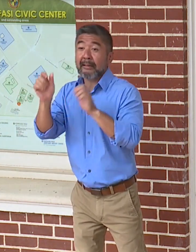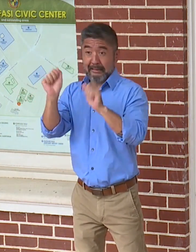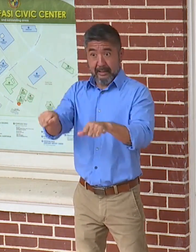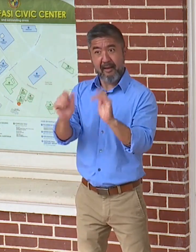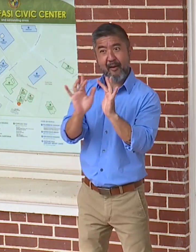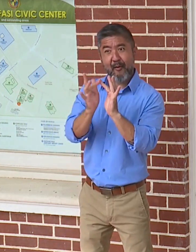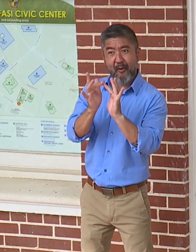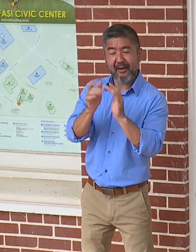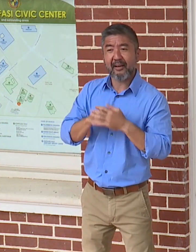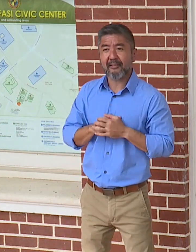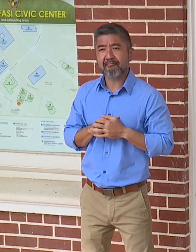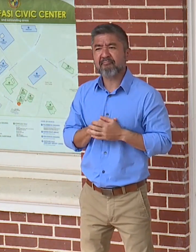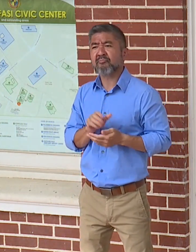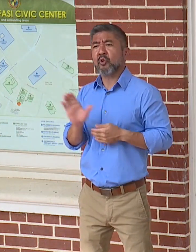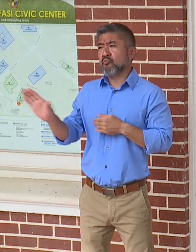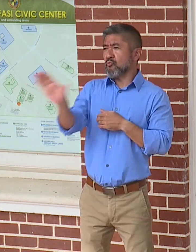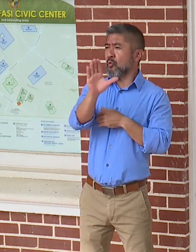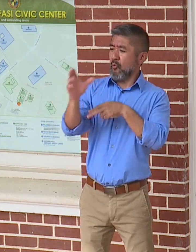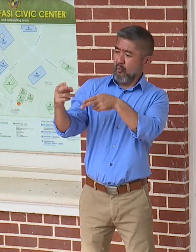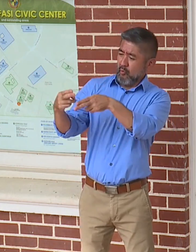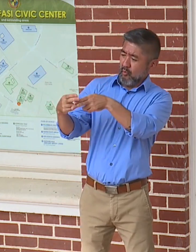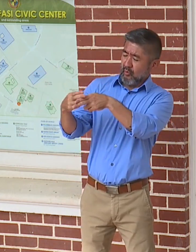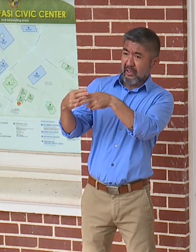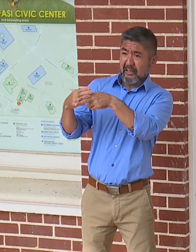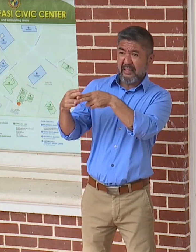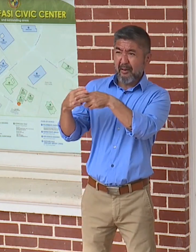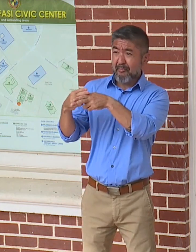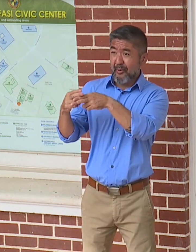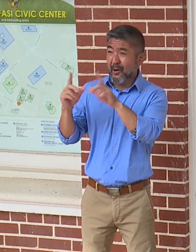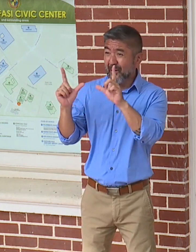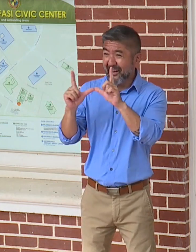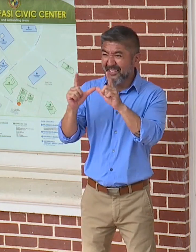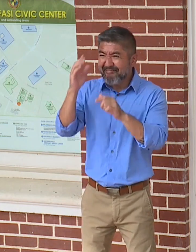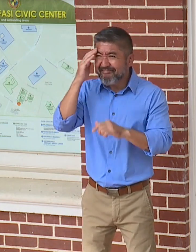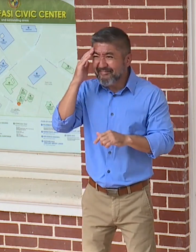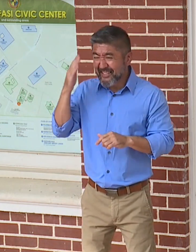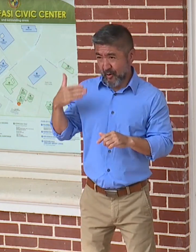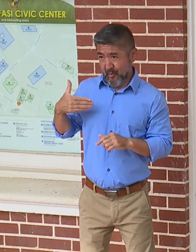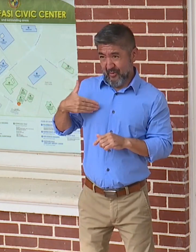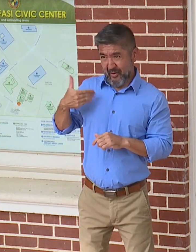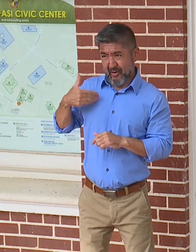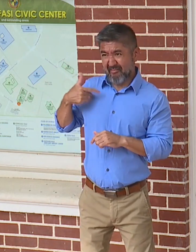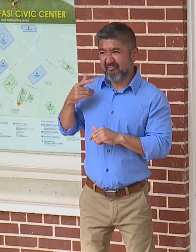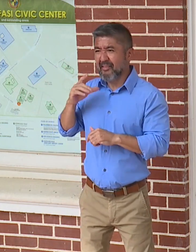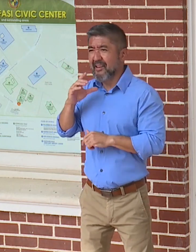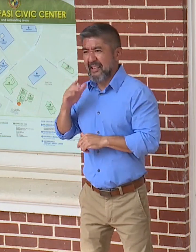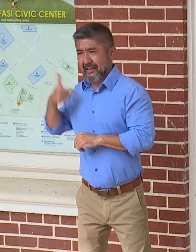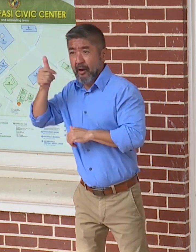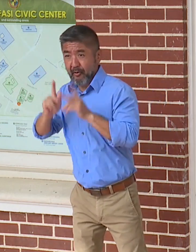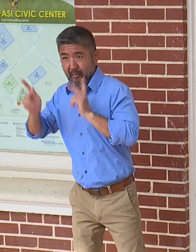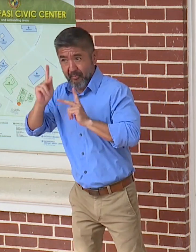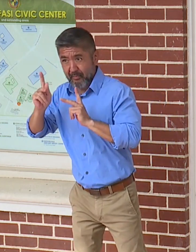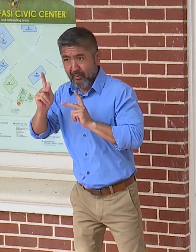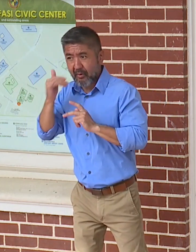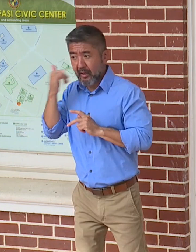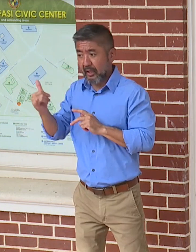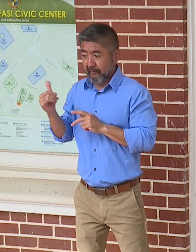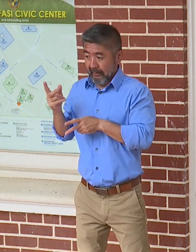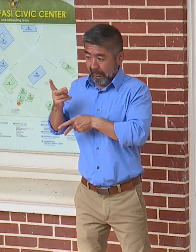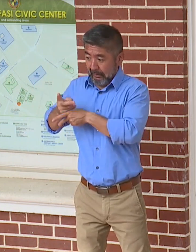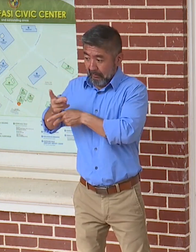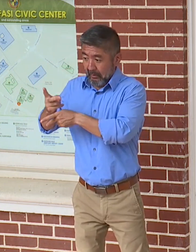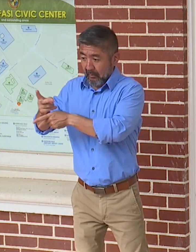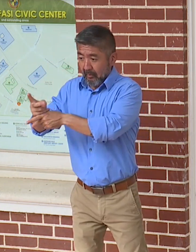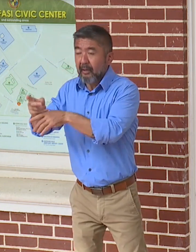if you have a provisional license and those are licensed our youth get after you've held it for the required time, you can convert that to a regular